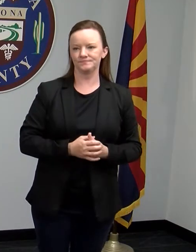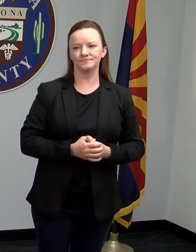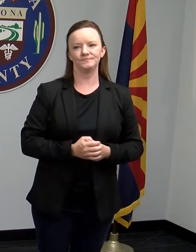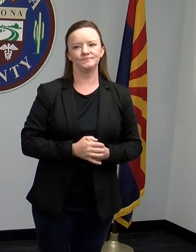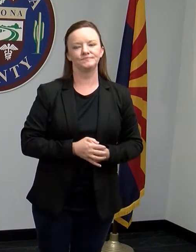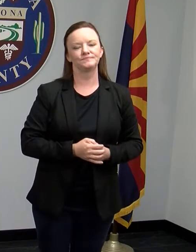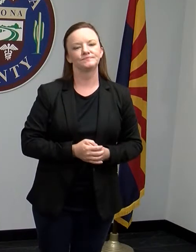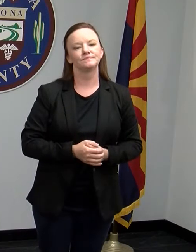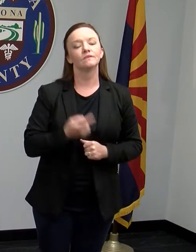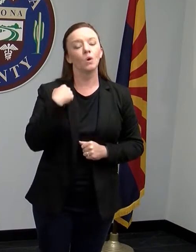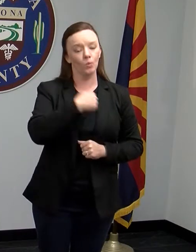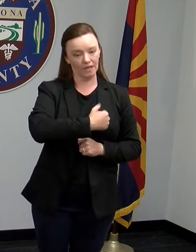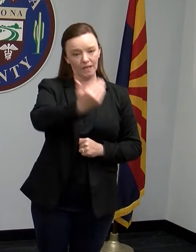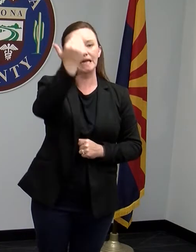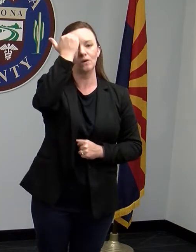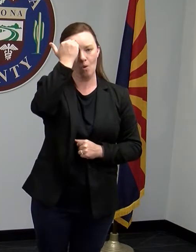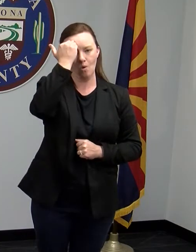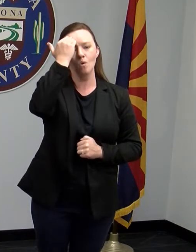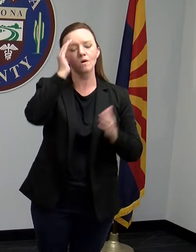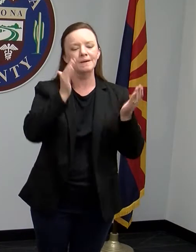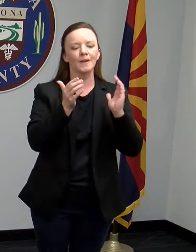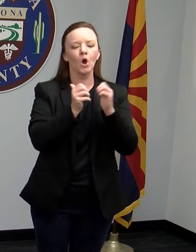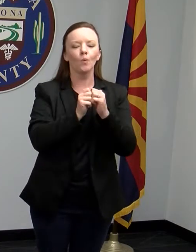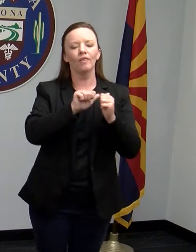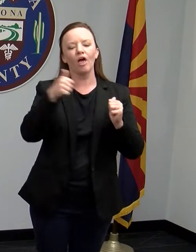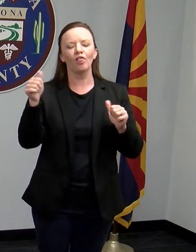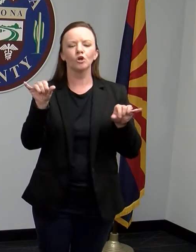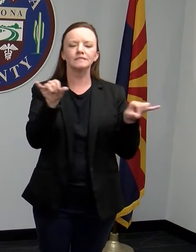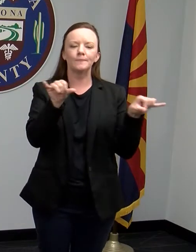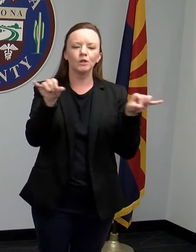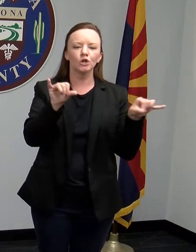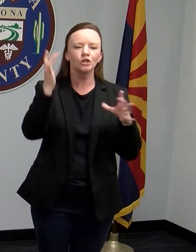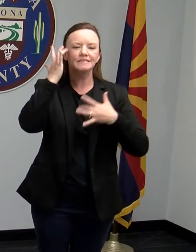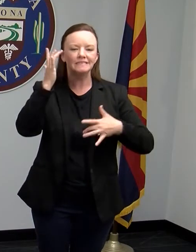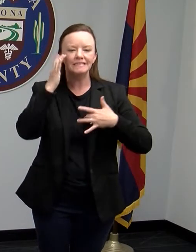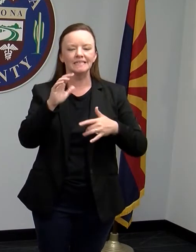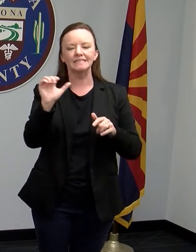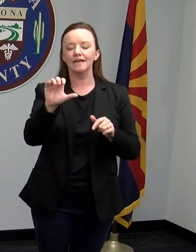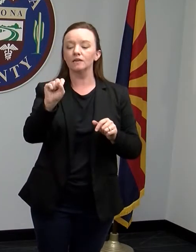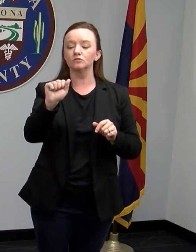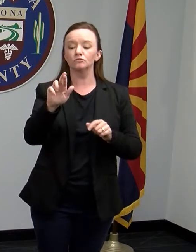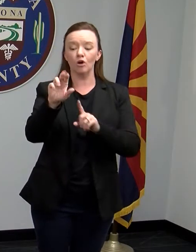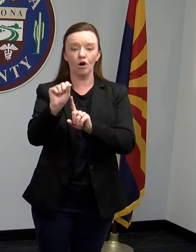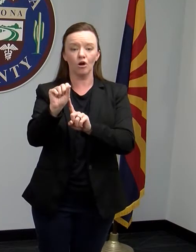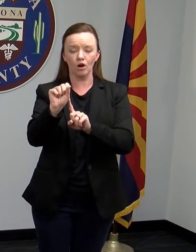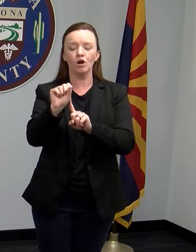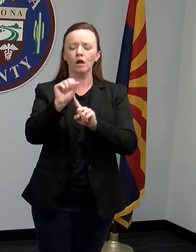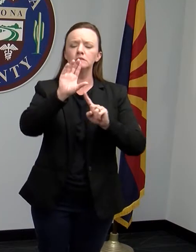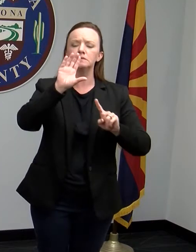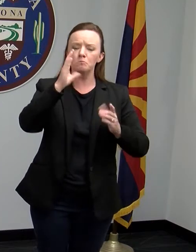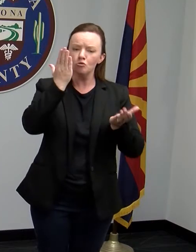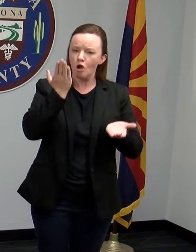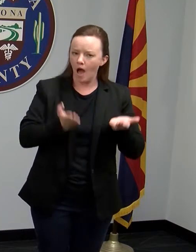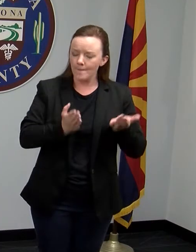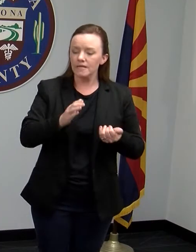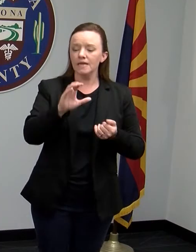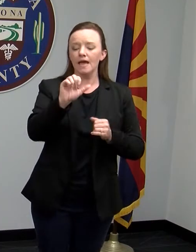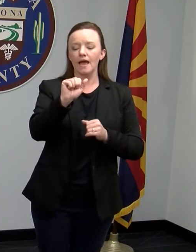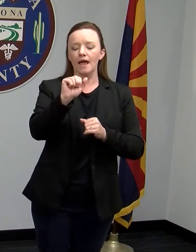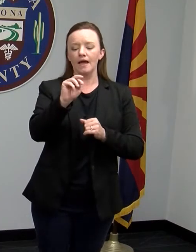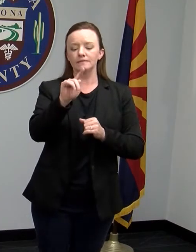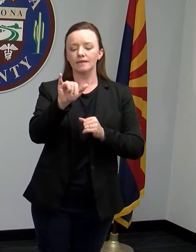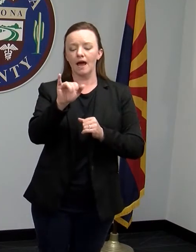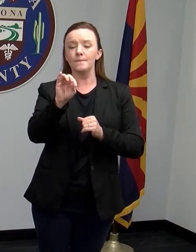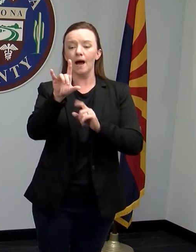What we do know from similar diseases like SARS is that the antibody likely provides some protection for at least a few